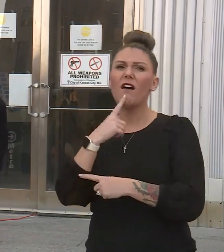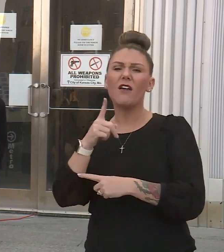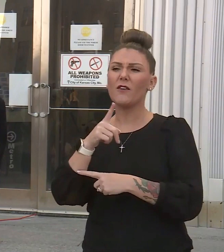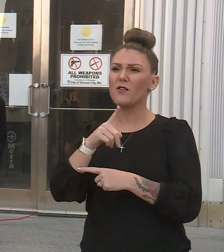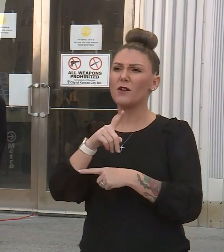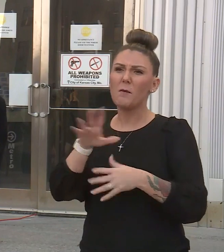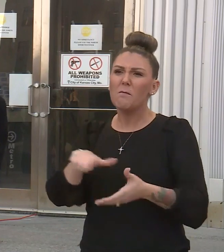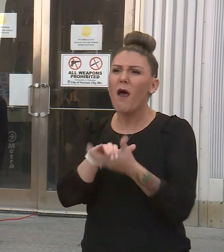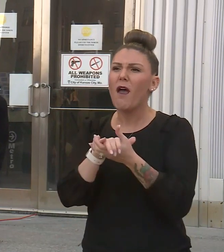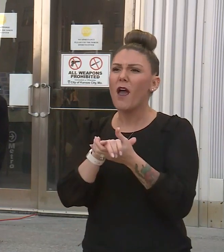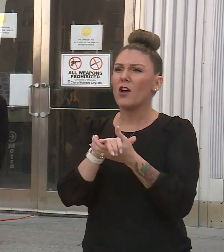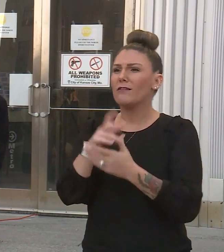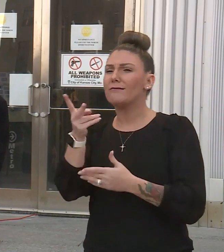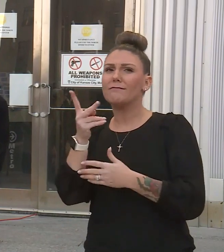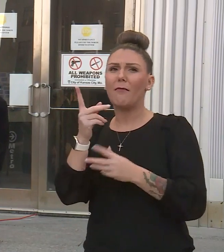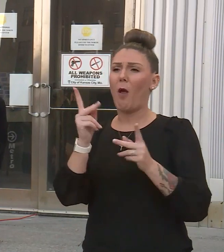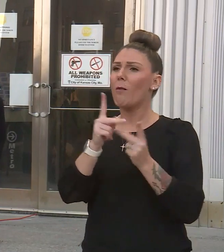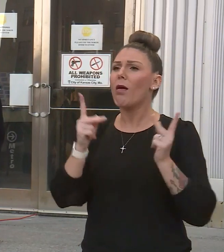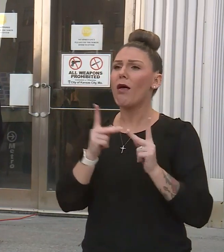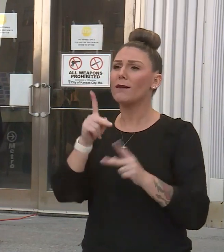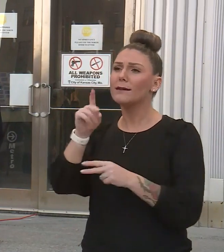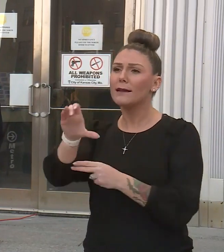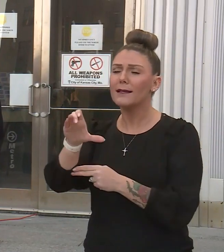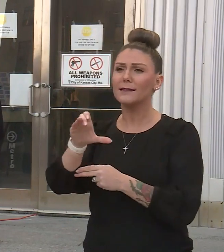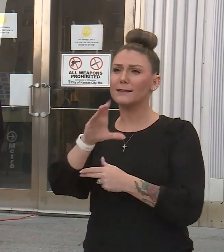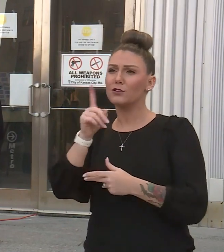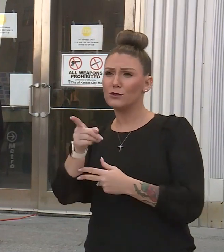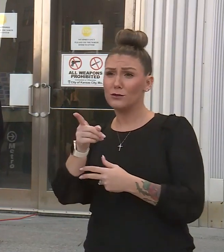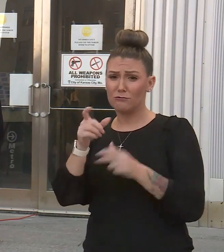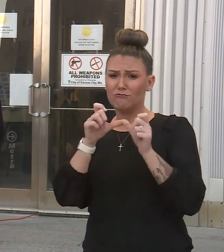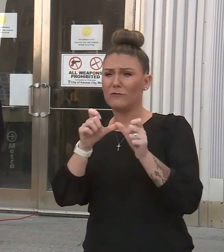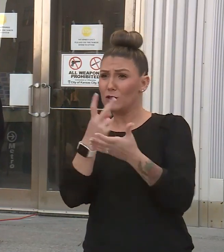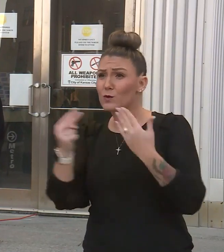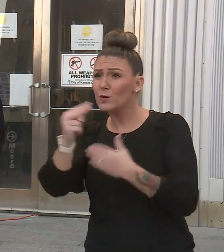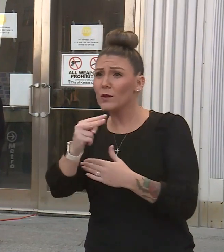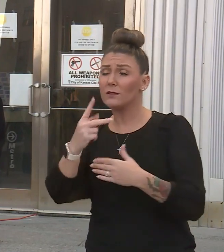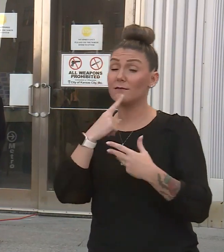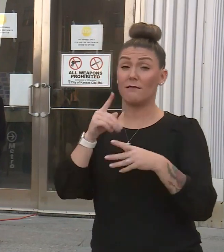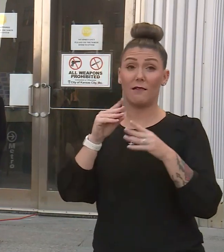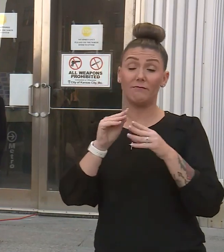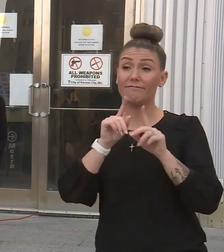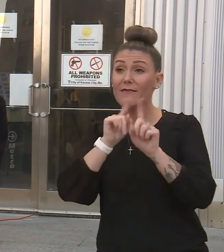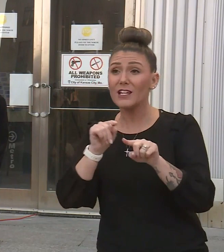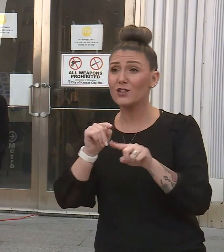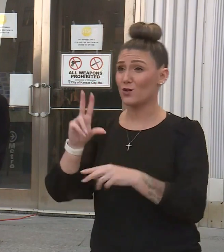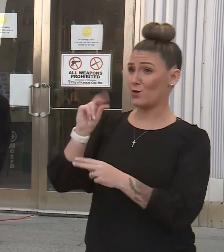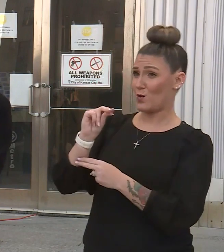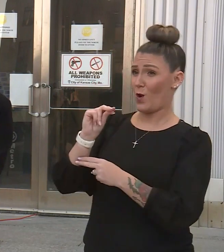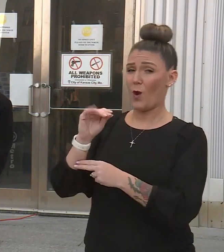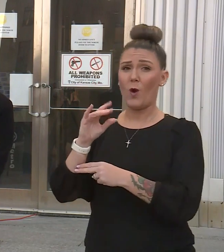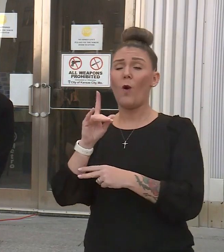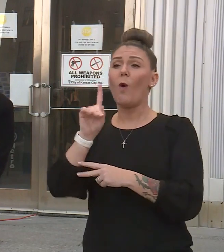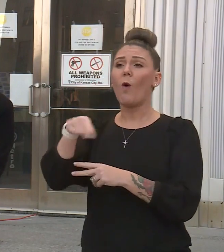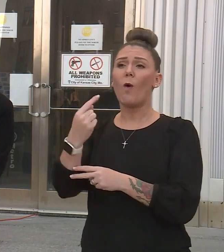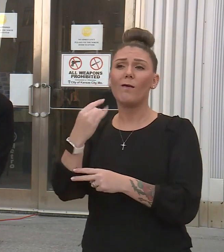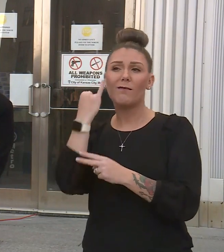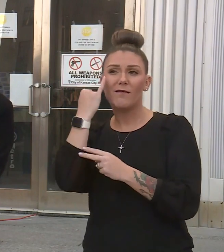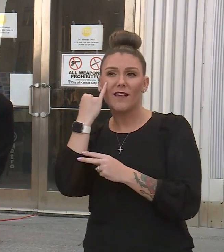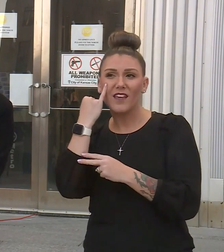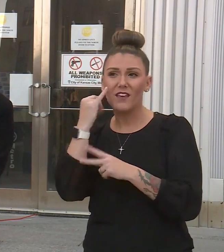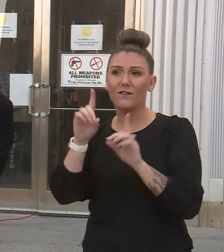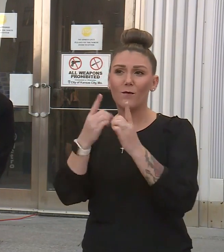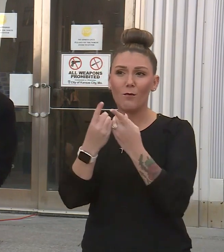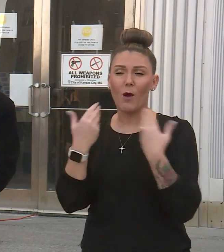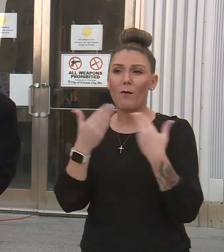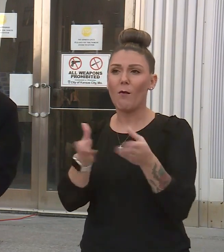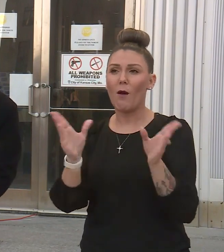venue and two weeks. Can that proceed? The answer rather clearly is no, unless there is some explicit approval from the Department of Public Health.